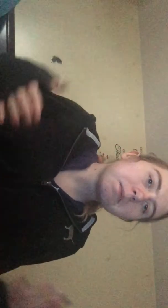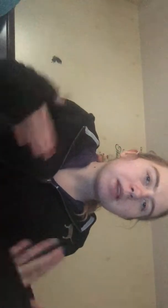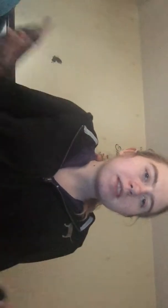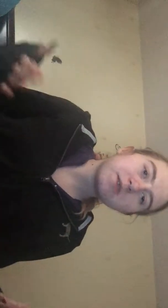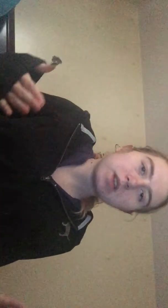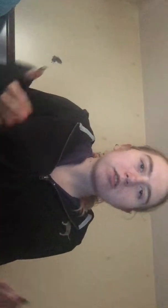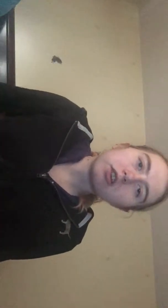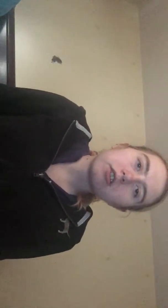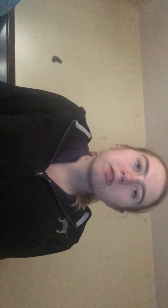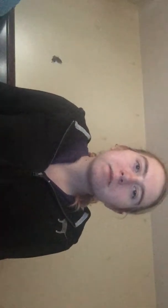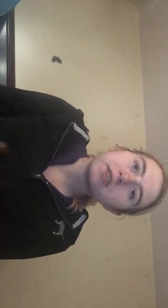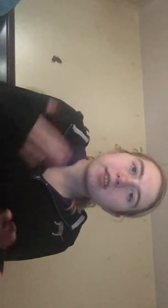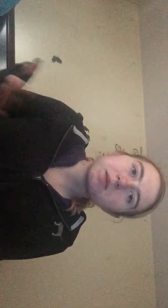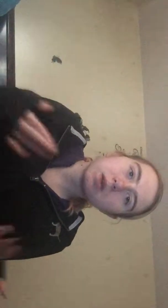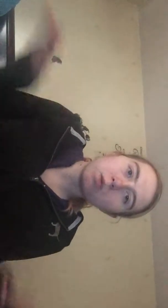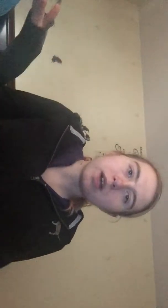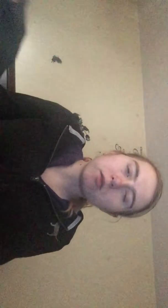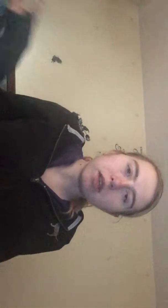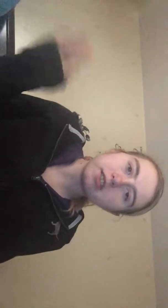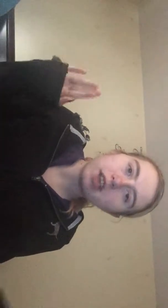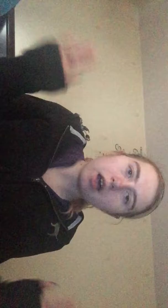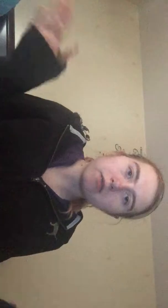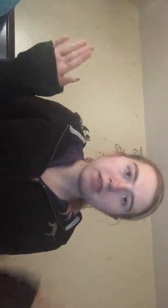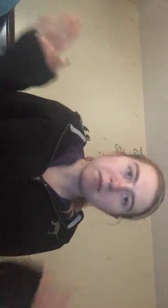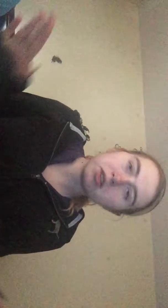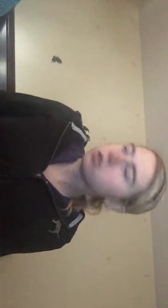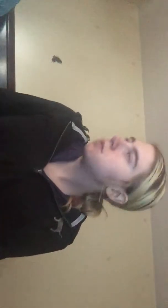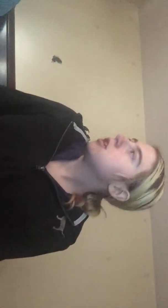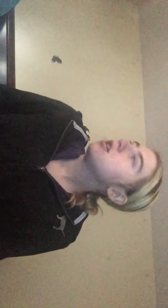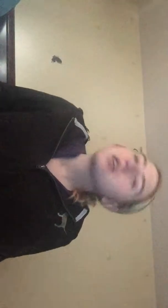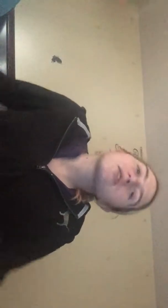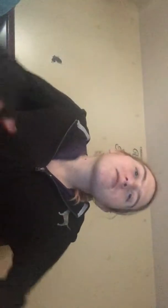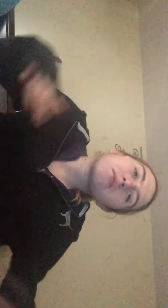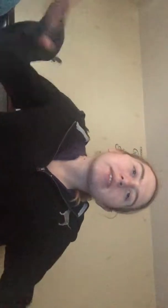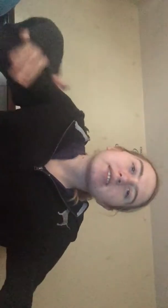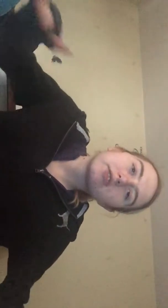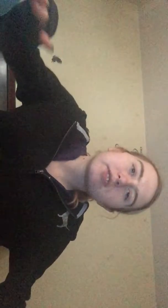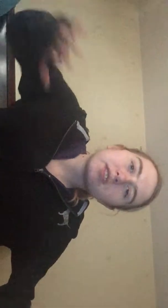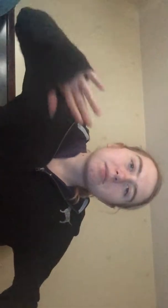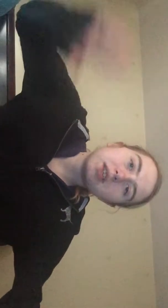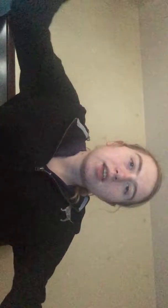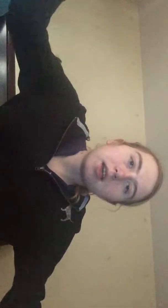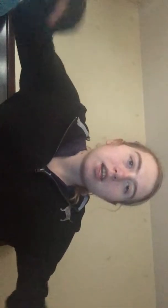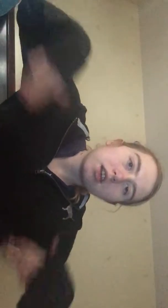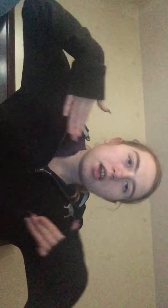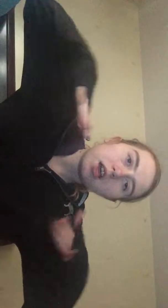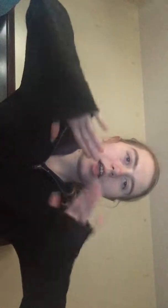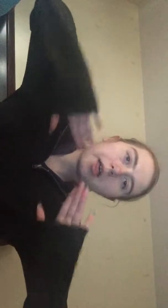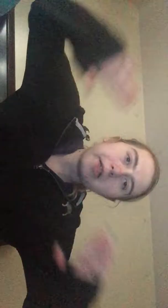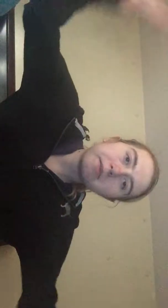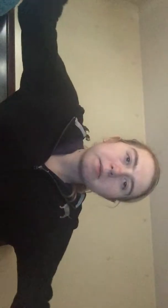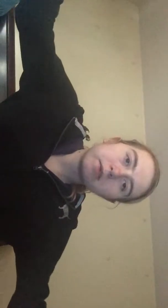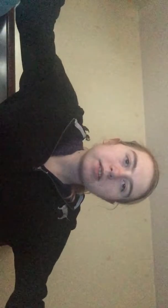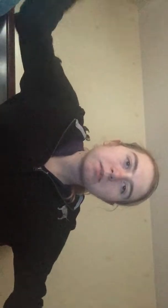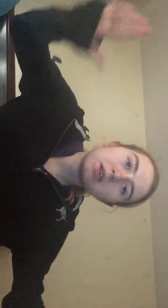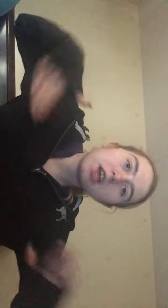can't make this video longer to explain why I don't like Halloween that much because of what my sister did to me and other people did to me